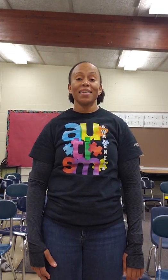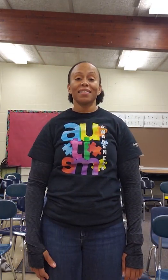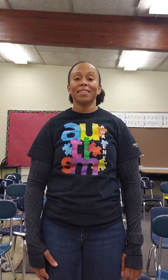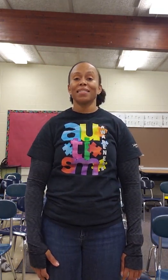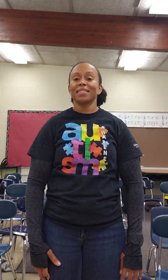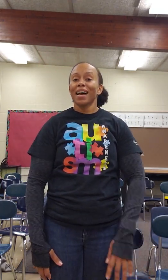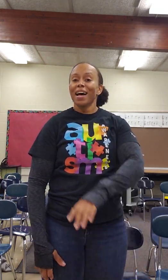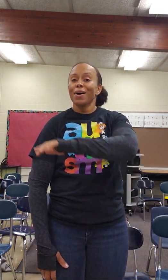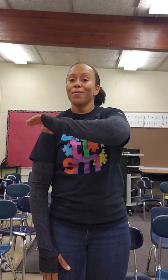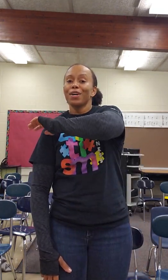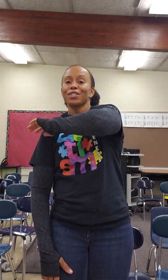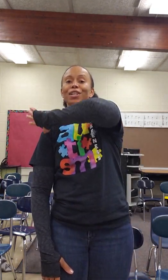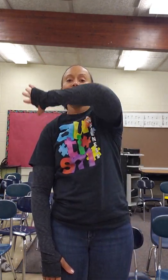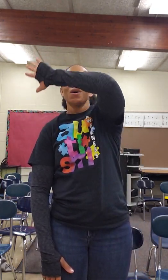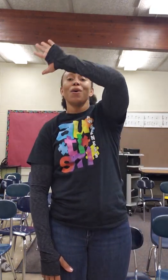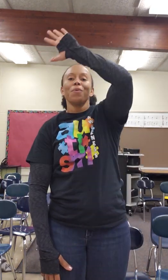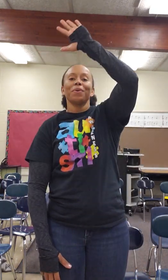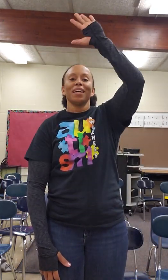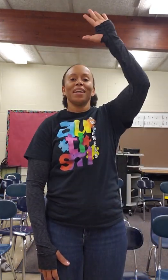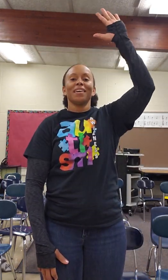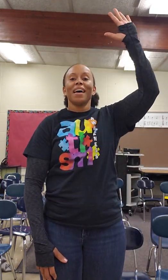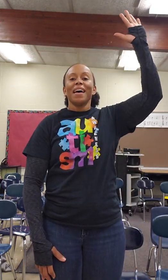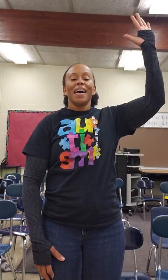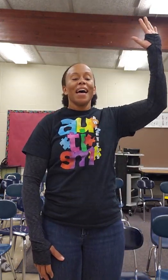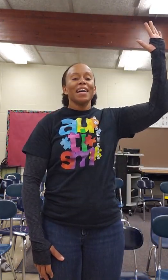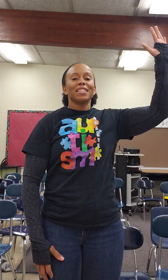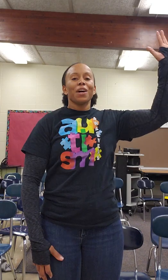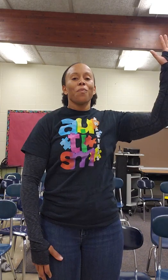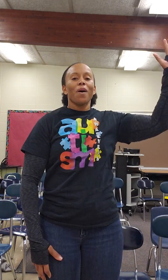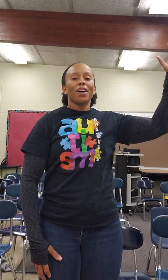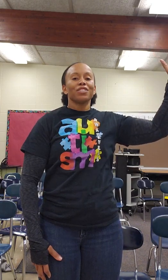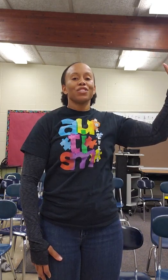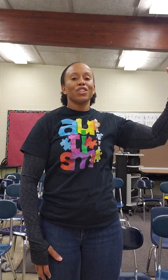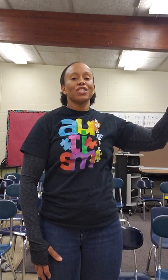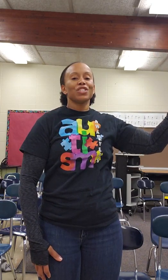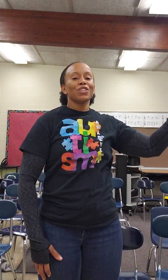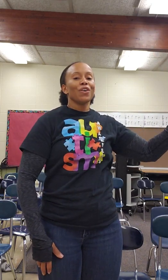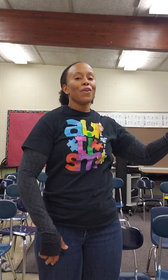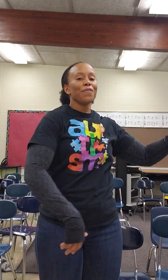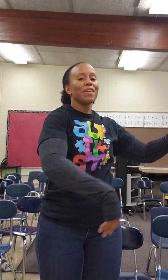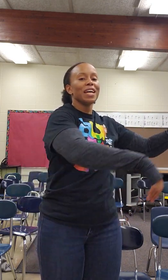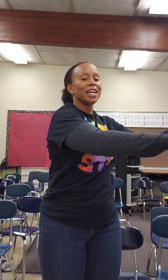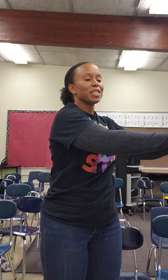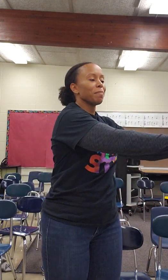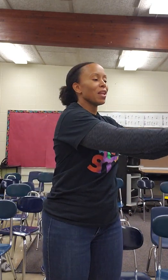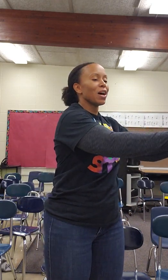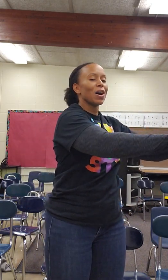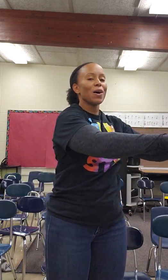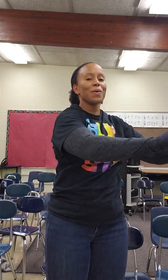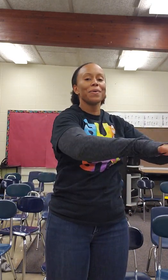The sky was glowing, as I watched the snowflakes blowing.